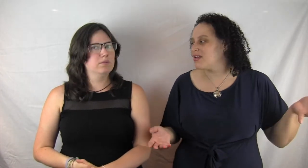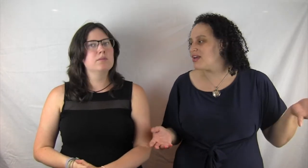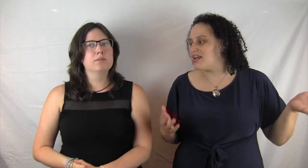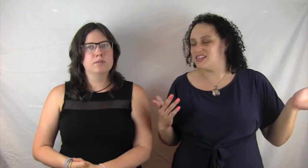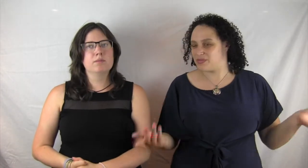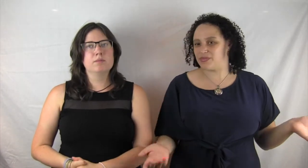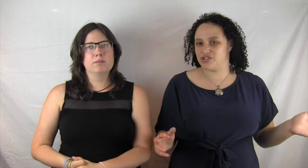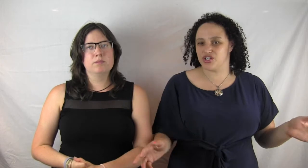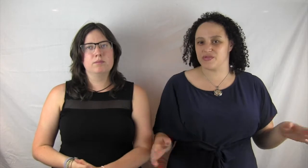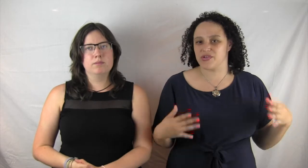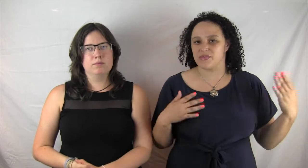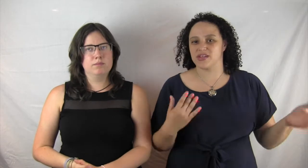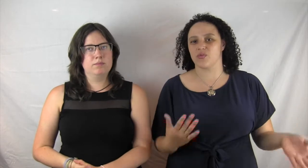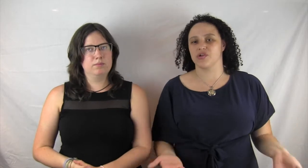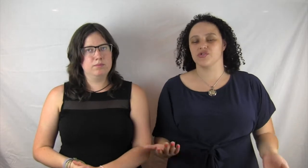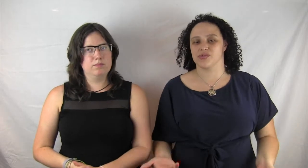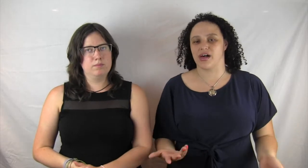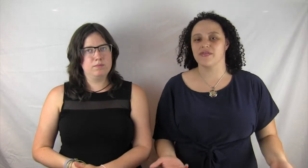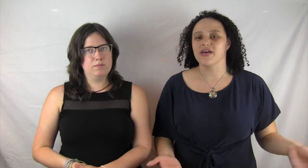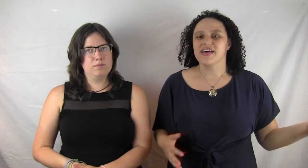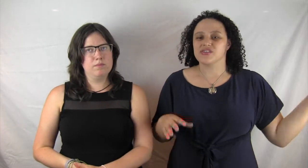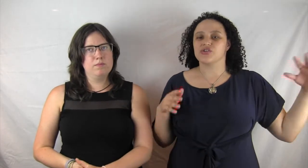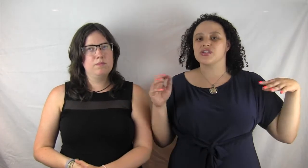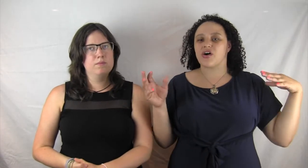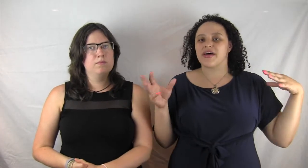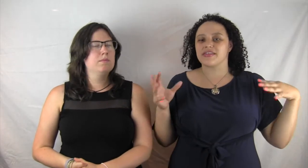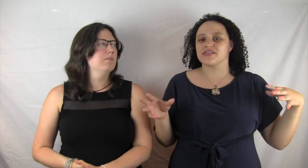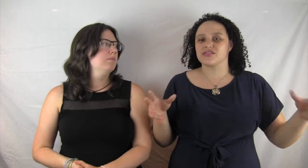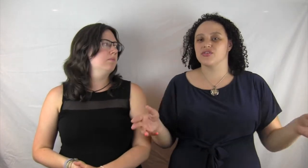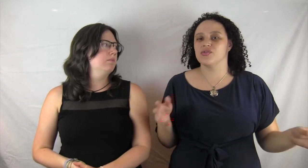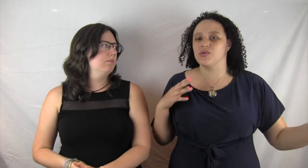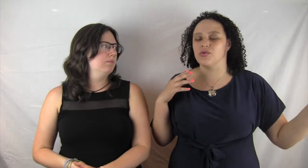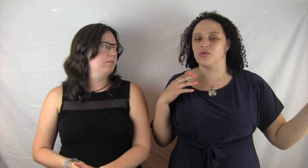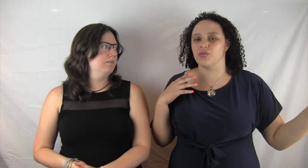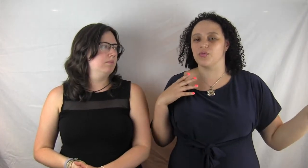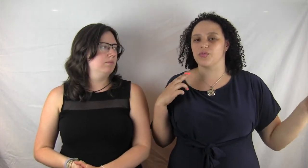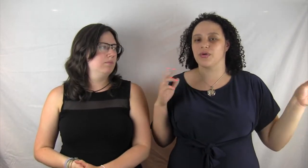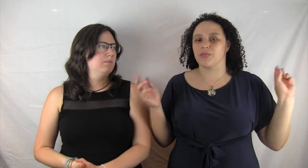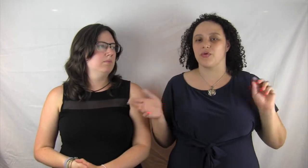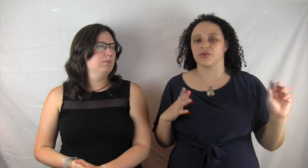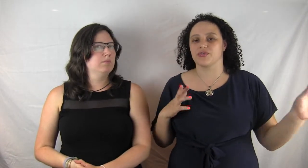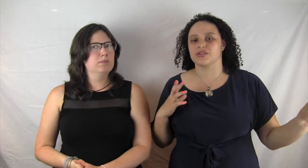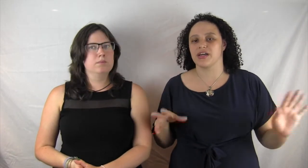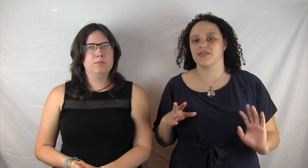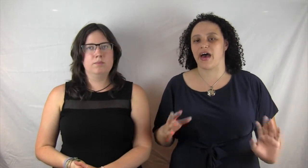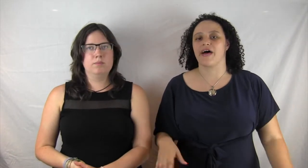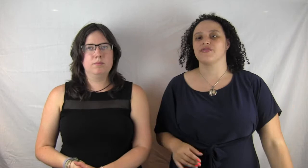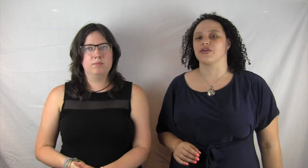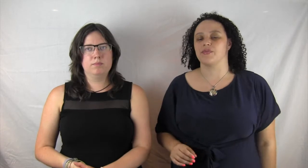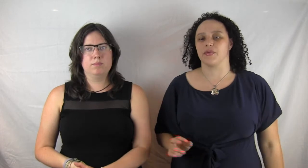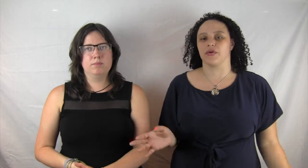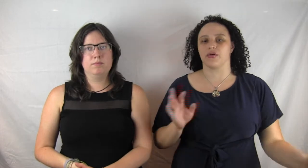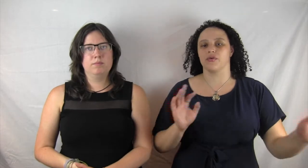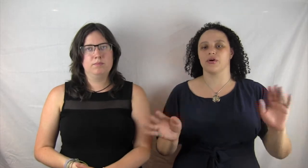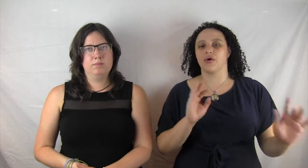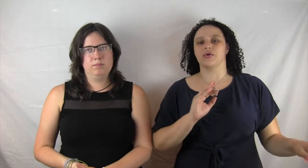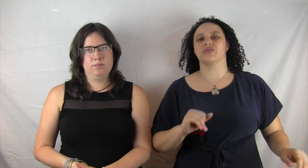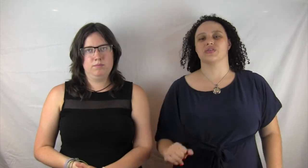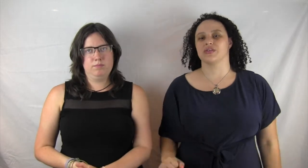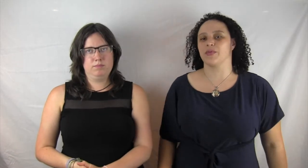and she's supposed to be his one true love. So she's got these two immortals kind of after her and people are like, oh no, usually the